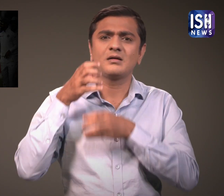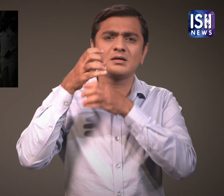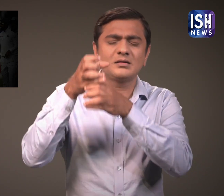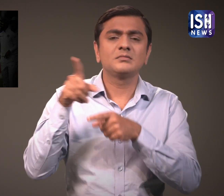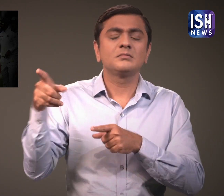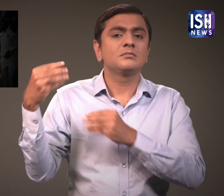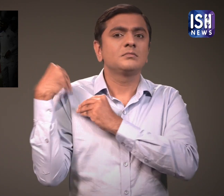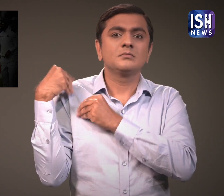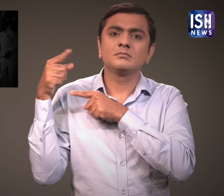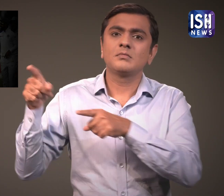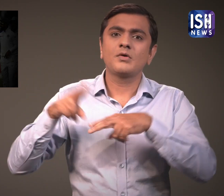broadcast rights.